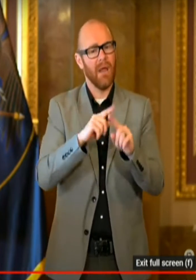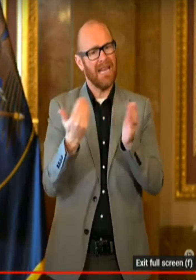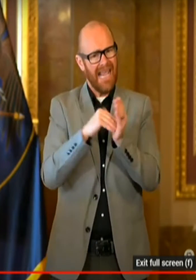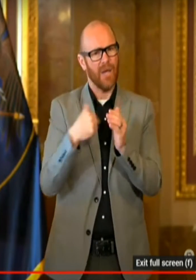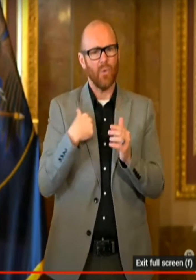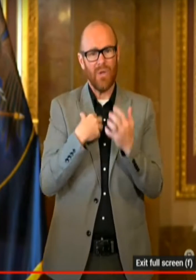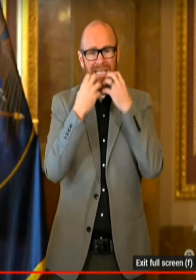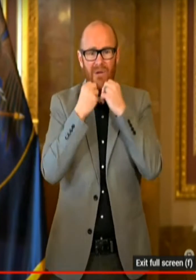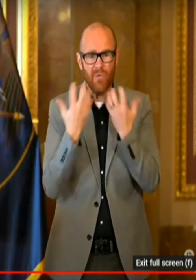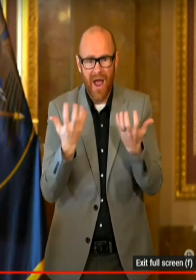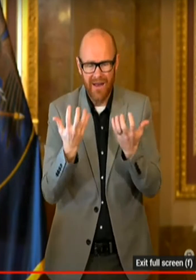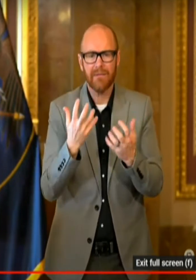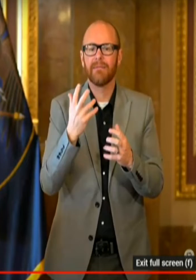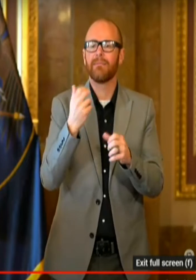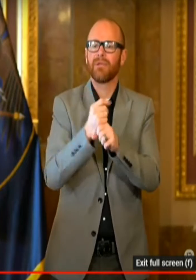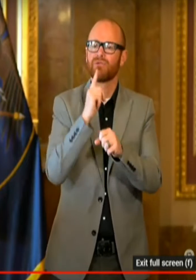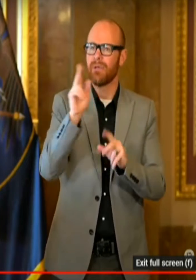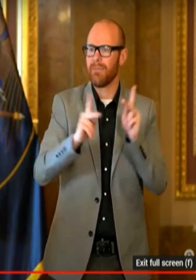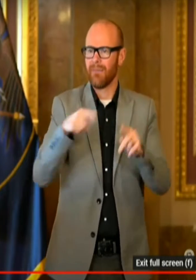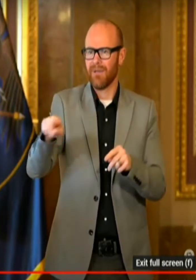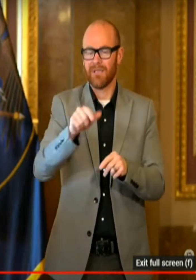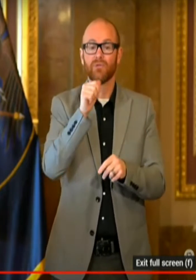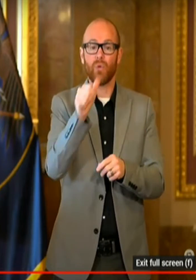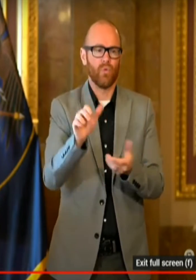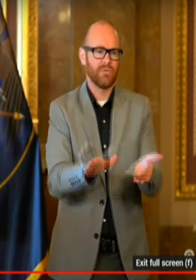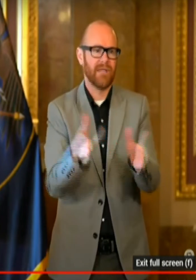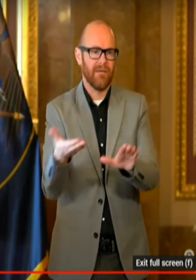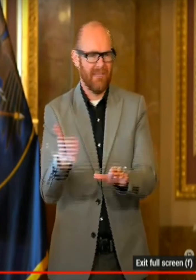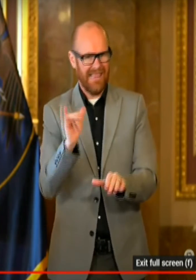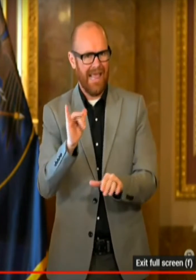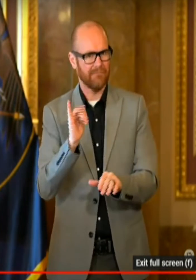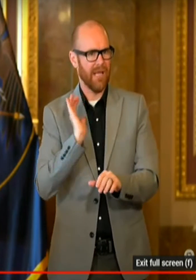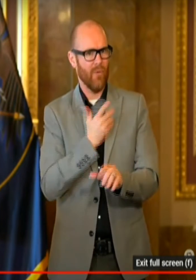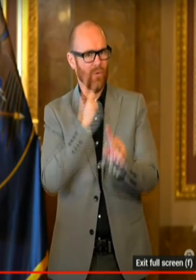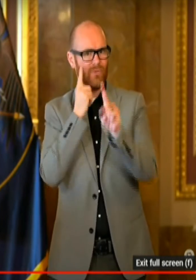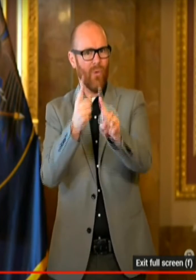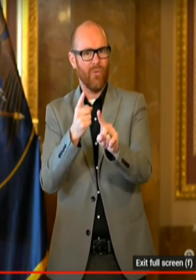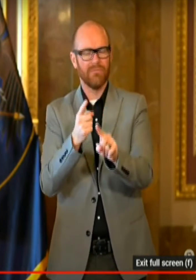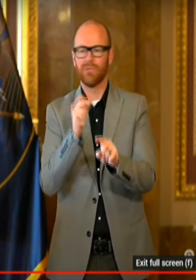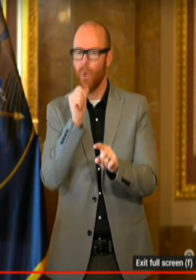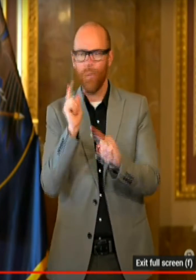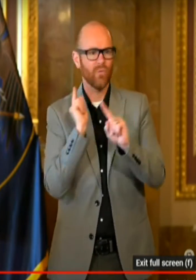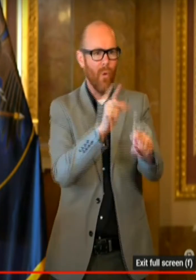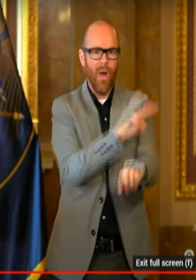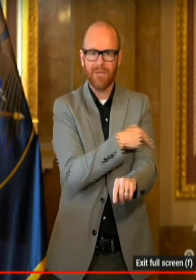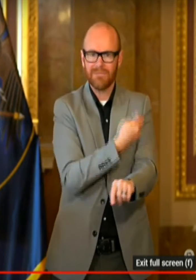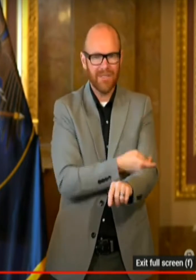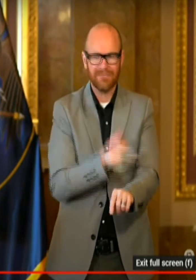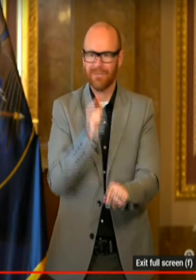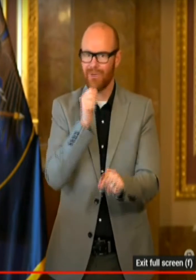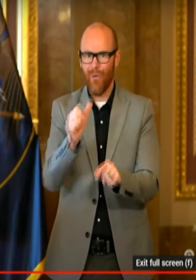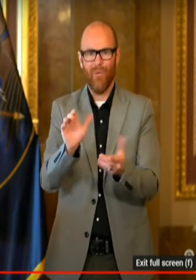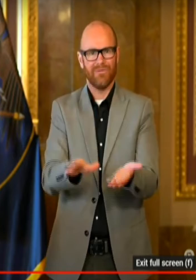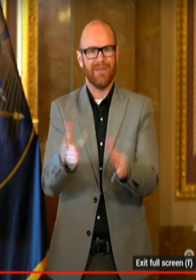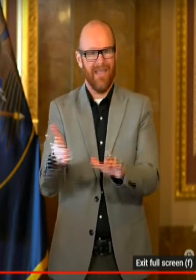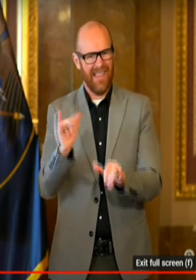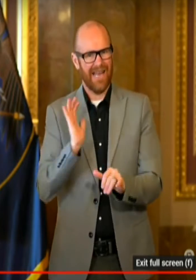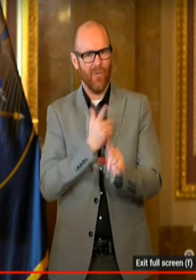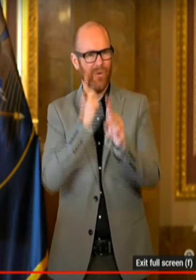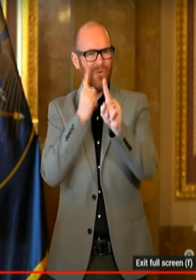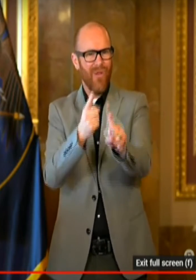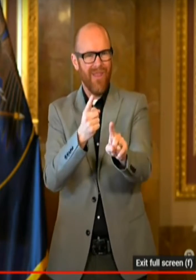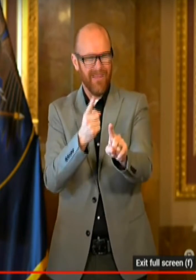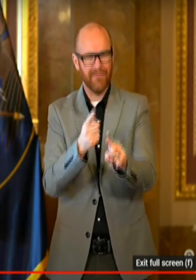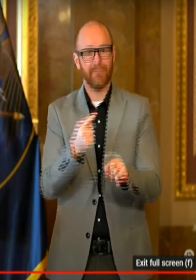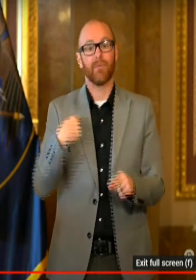people out of the hospital and keeping people from dying. That's what we care the most about. And in Utah, we've done a phenomenal job of that piece.